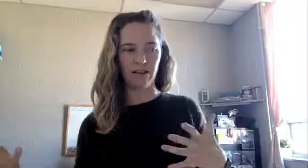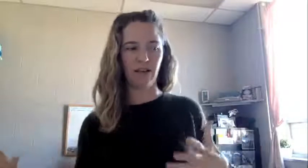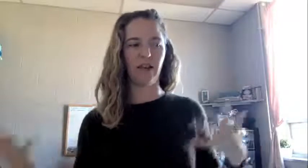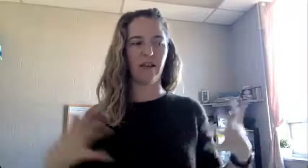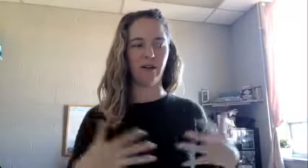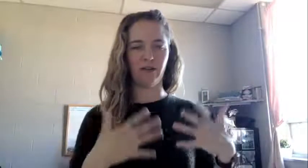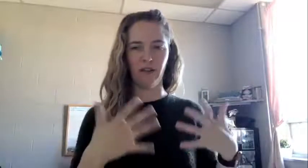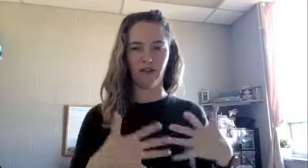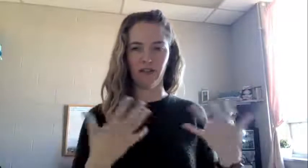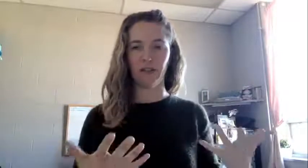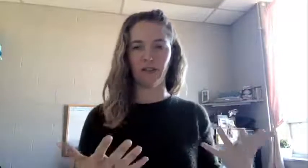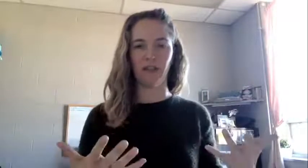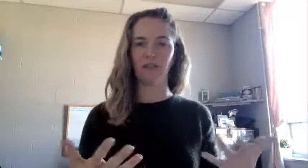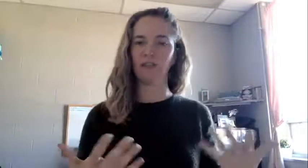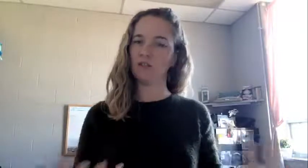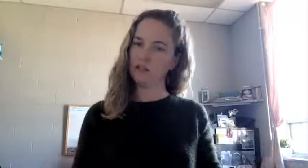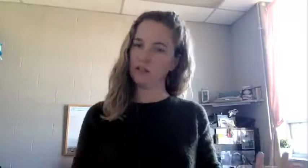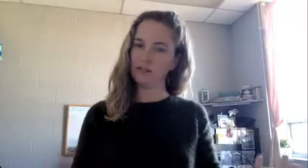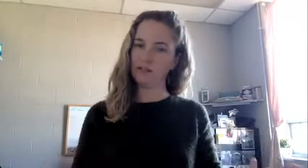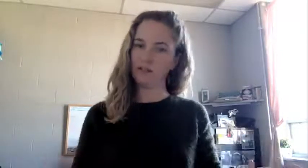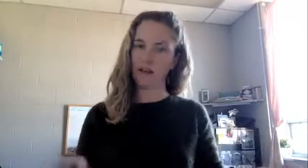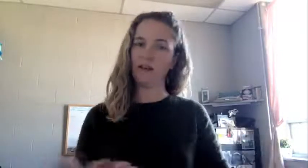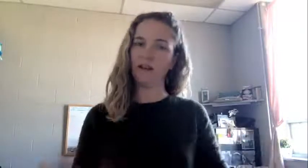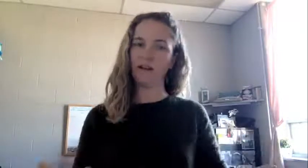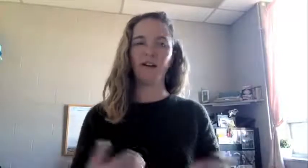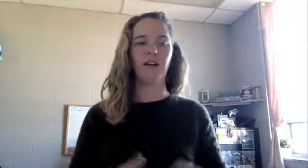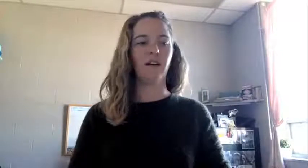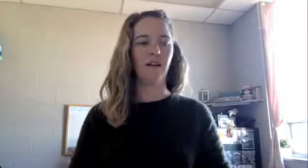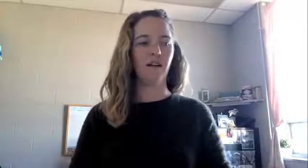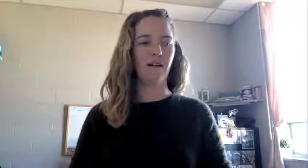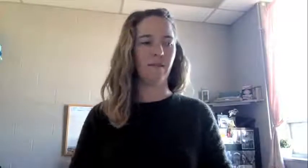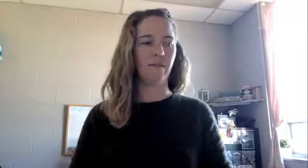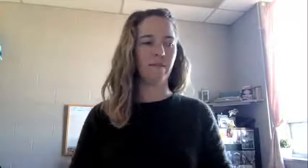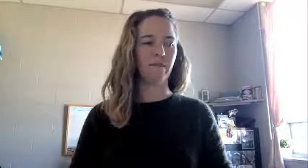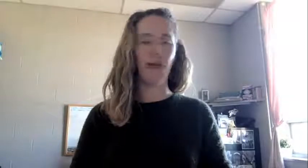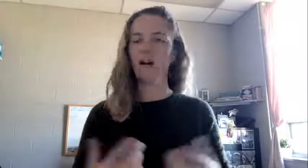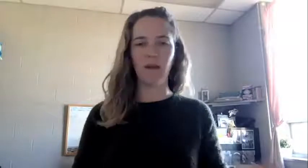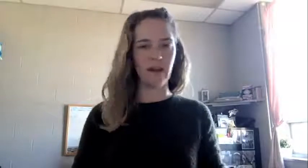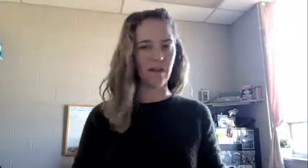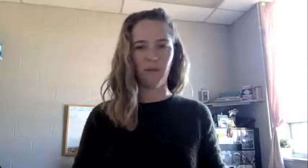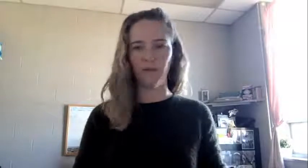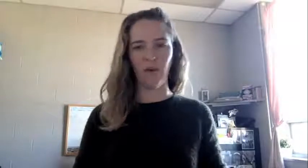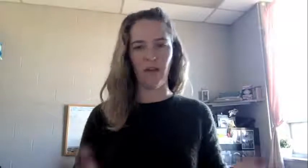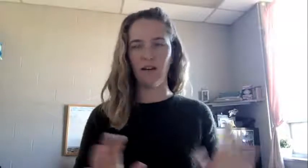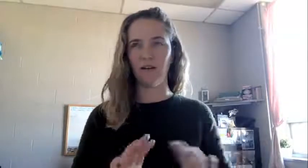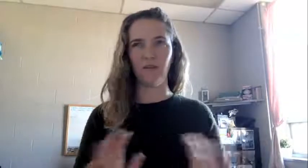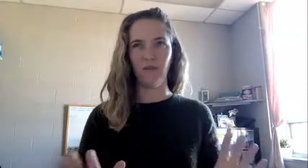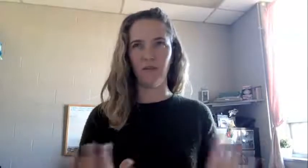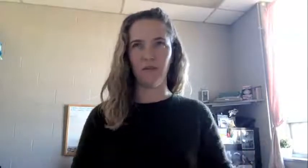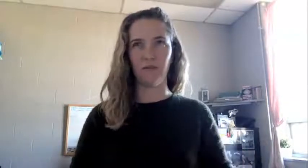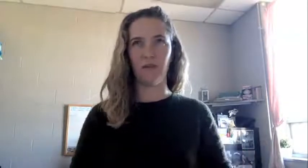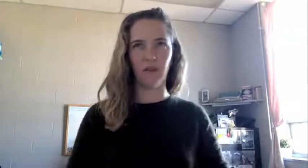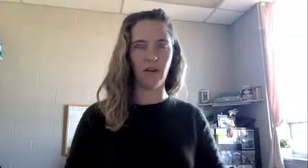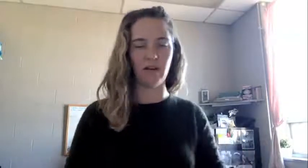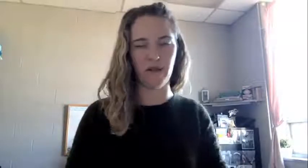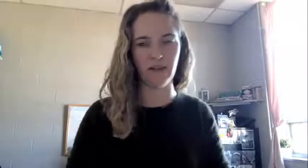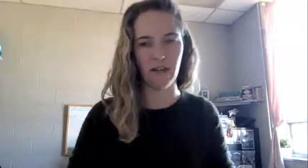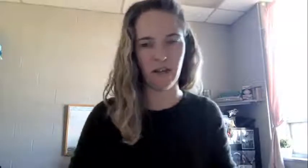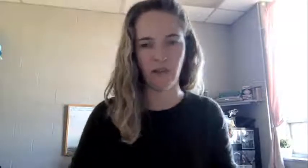side, but also then just seeing my students experience there. I already, before that, knew that it was a big regret of mine that I never